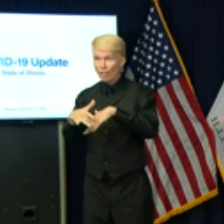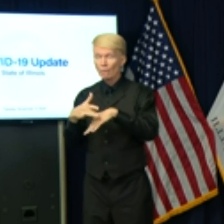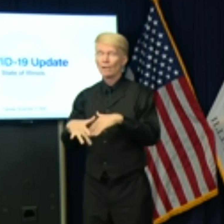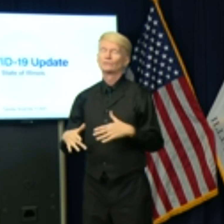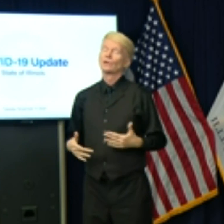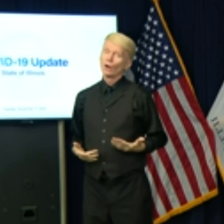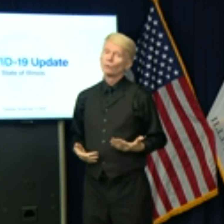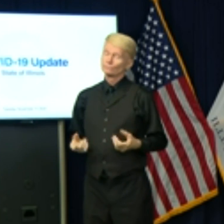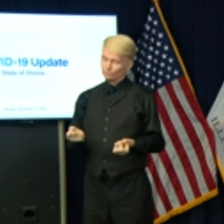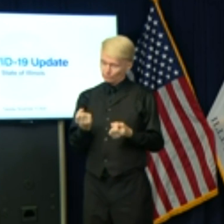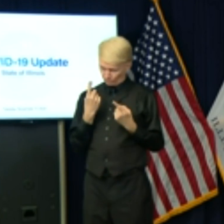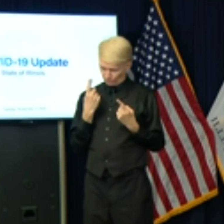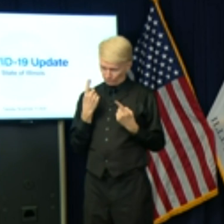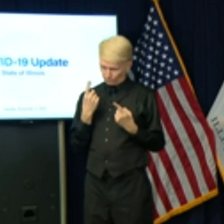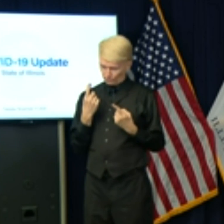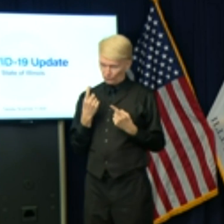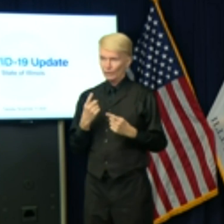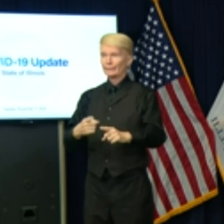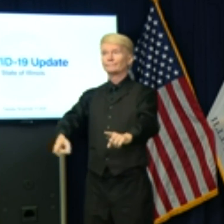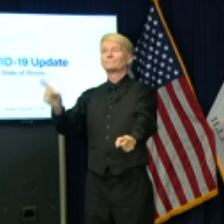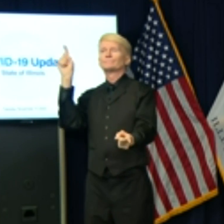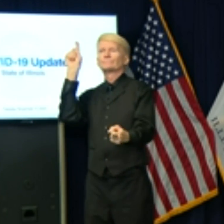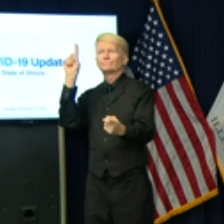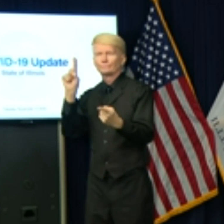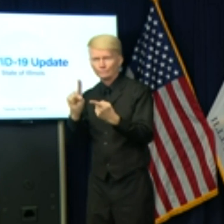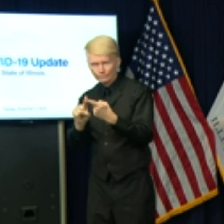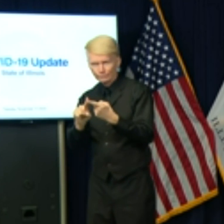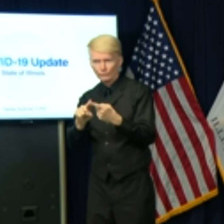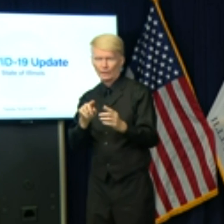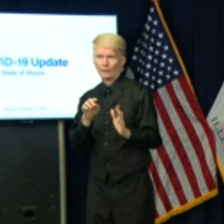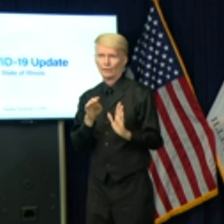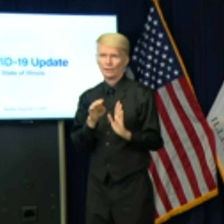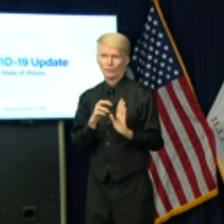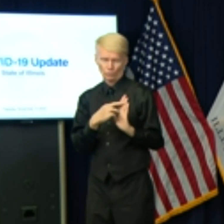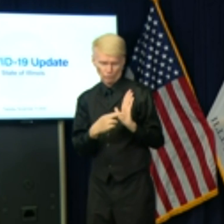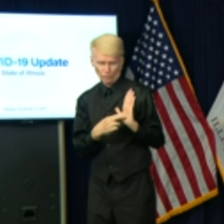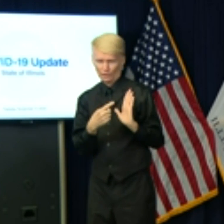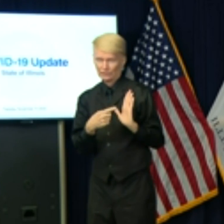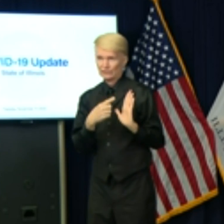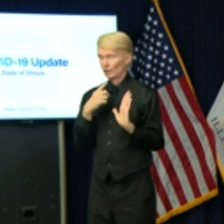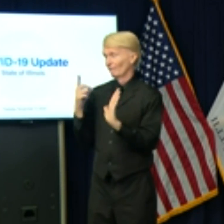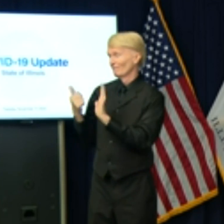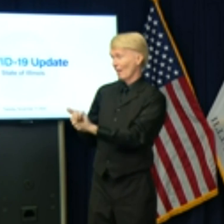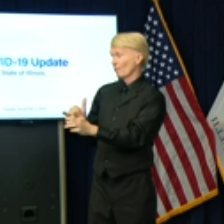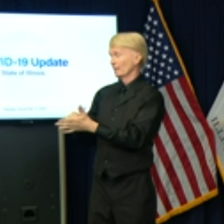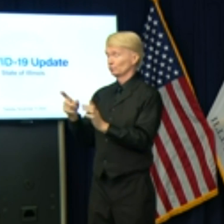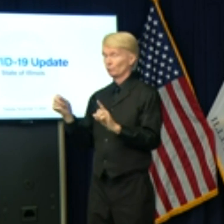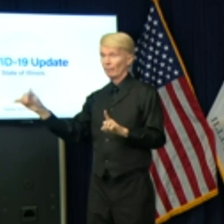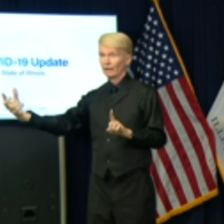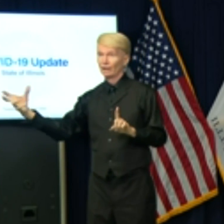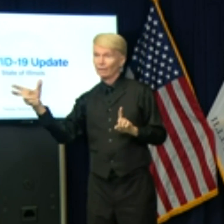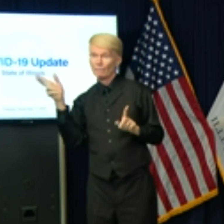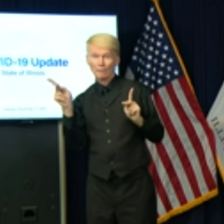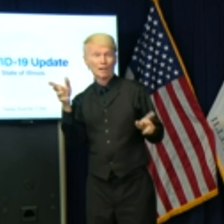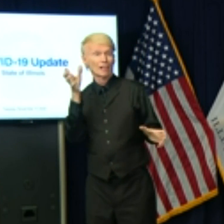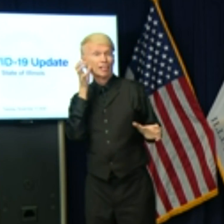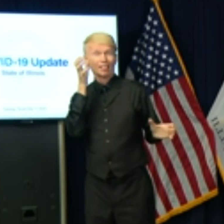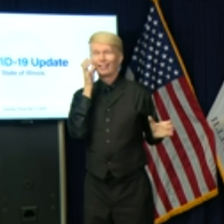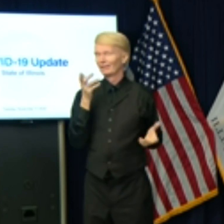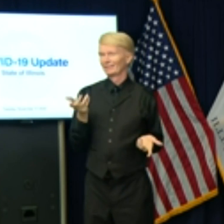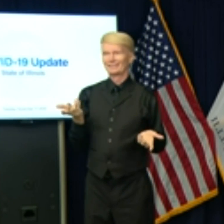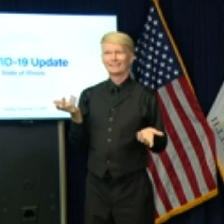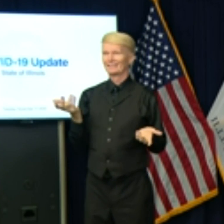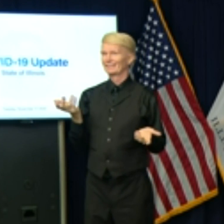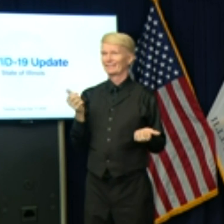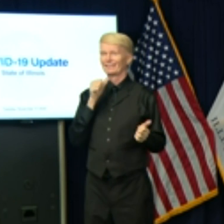first of all, implementing mitigation, putting words on a paper saying we're supposed to do this, we're supposed to do that, that does absolutely nothing to interrupt infections